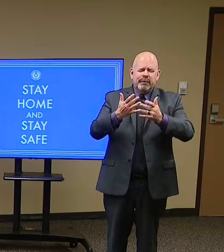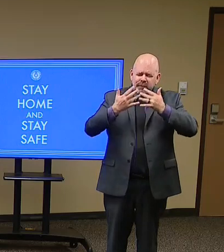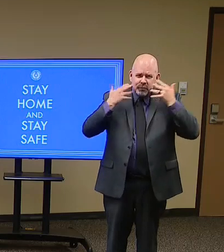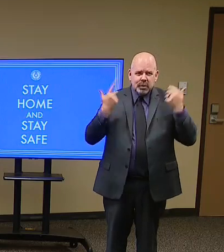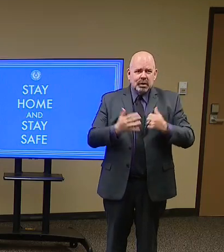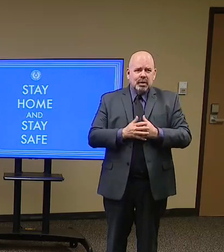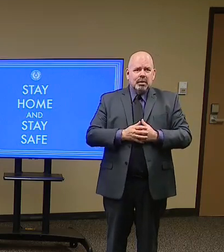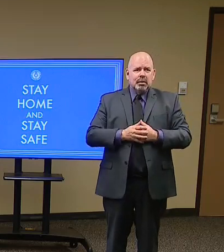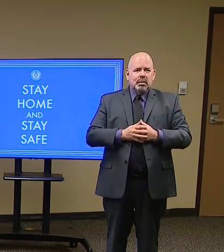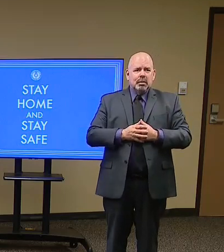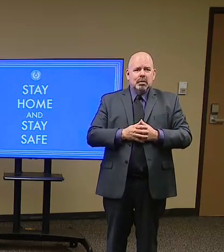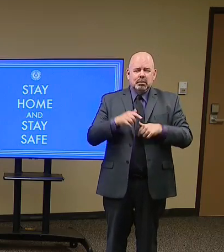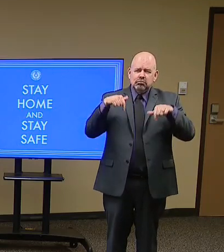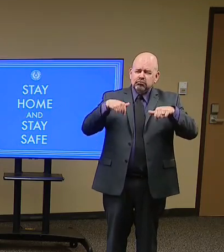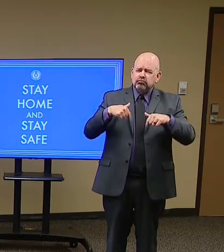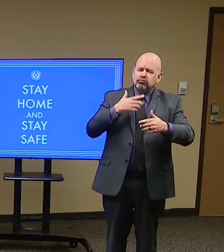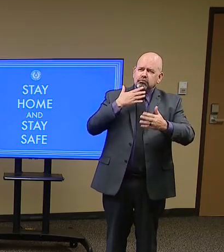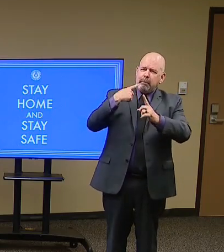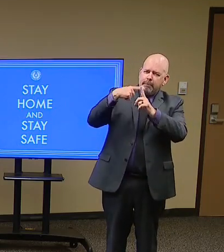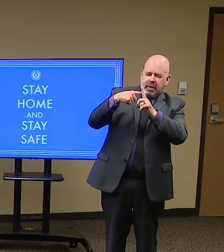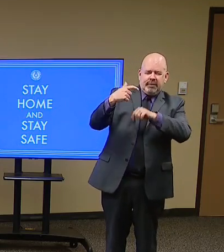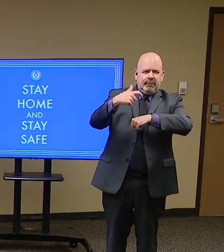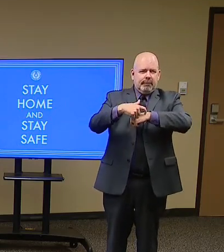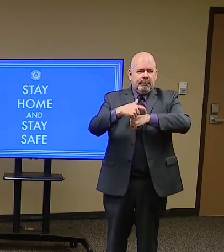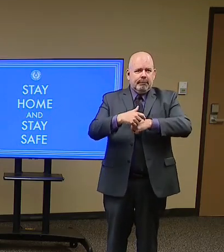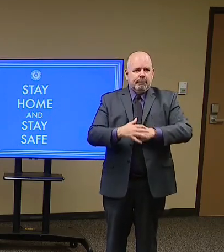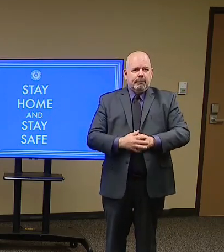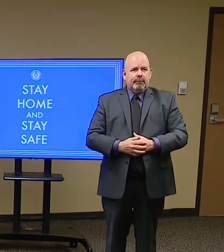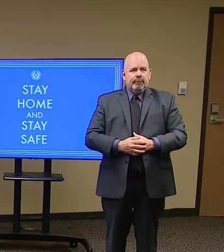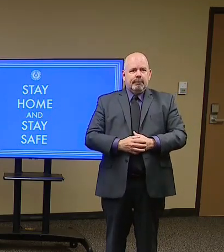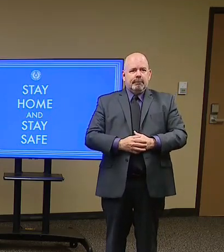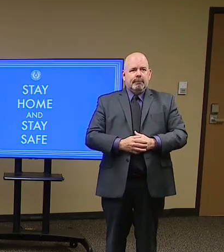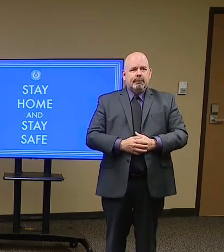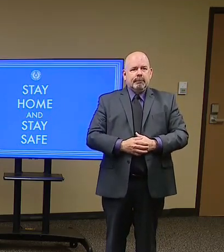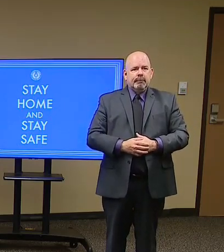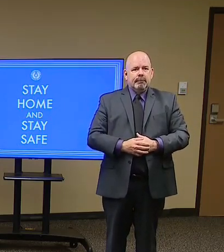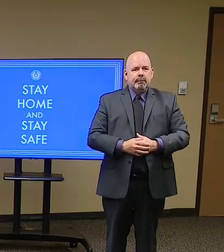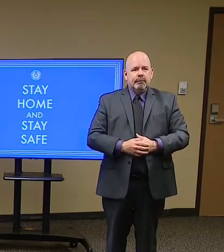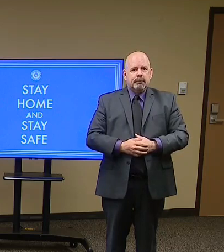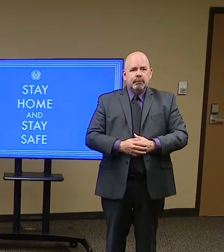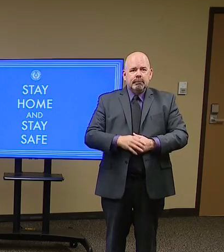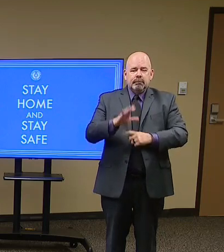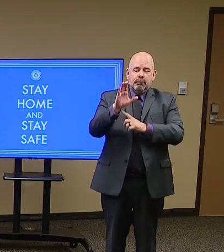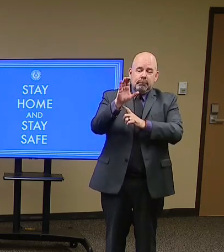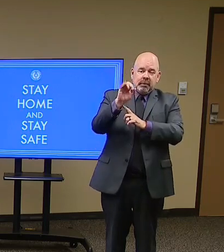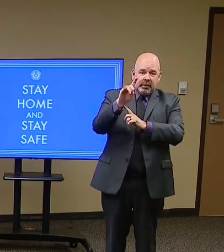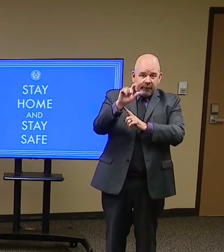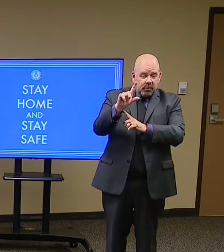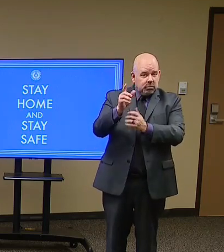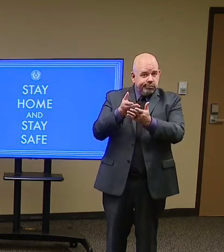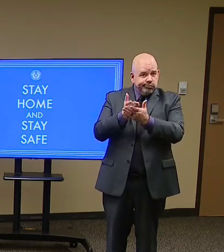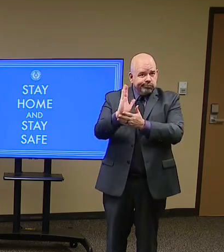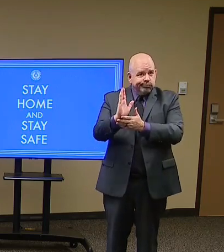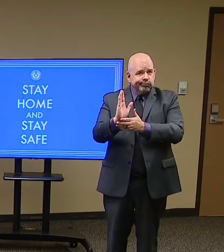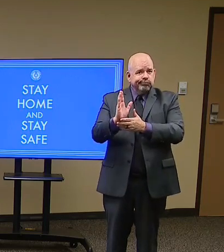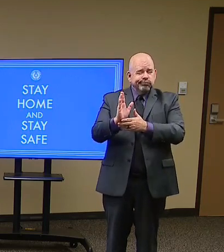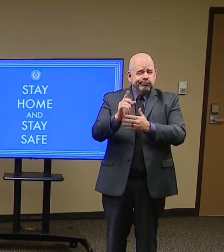and in our civil rights movement together. And now we'll move to COVID,